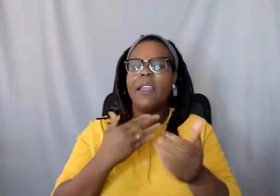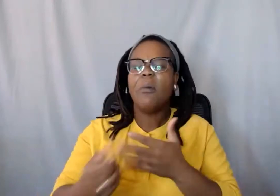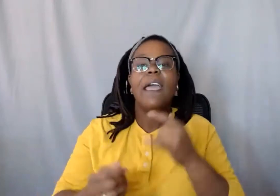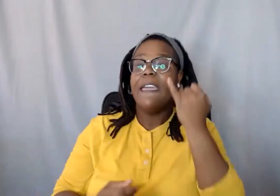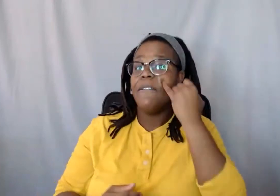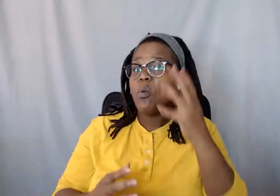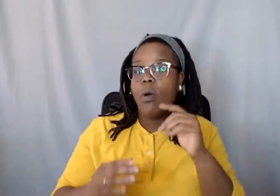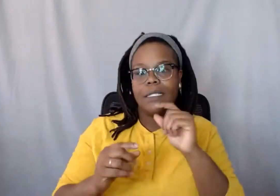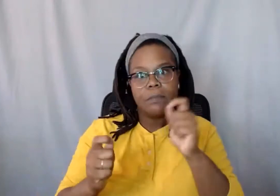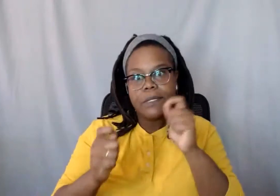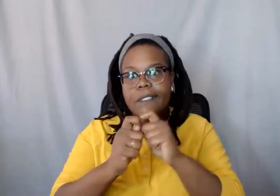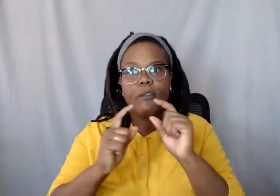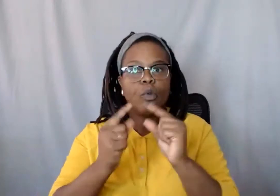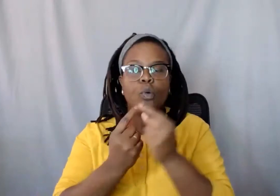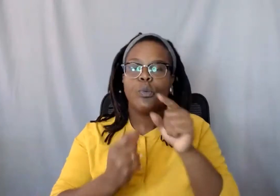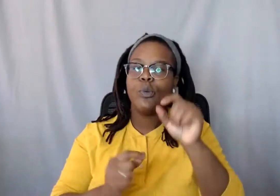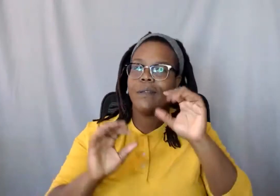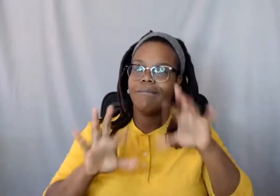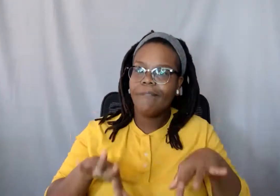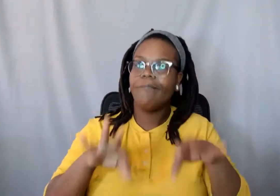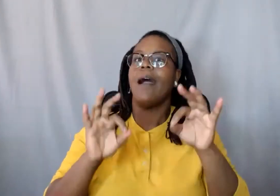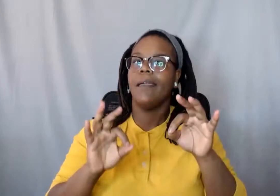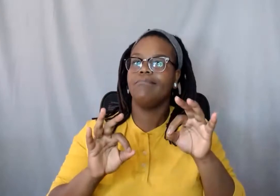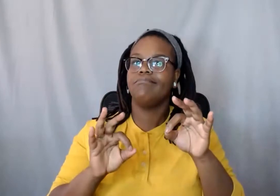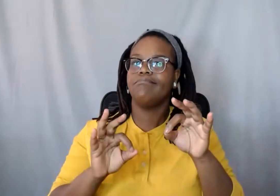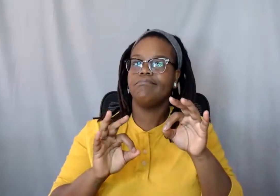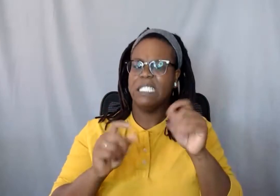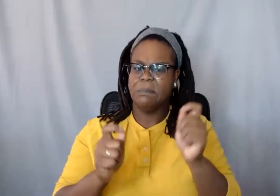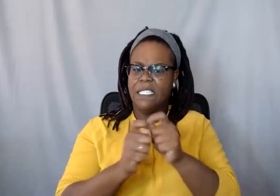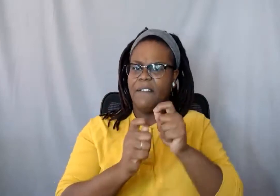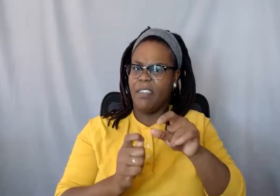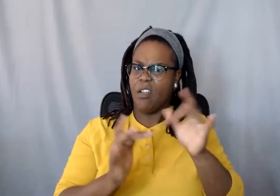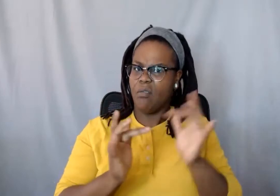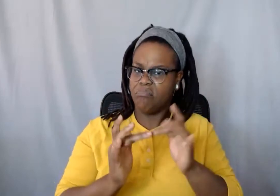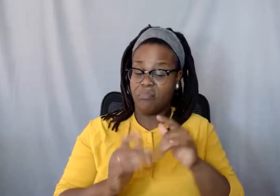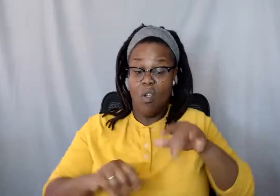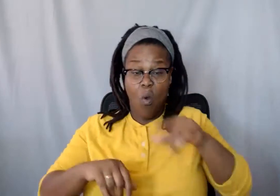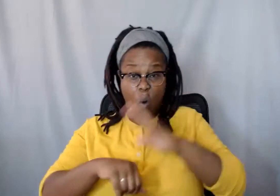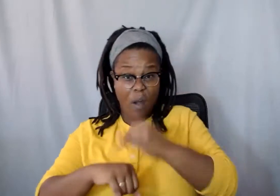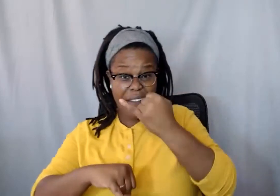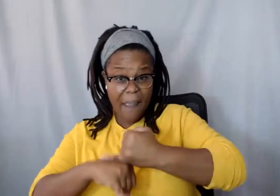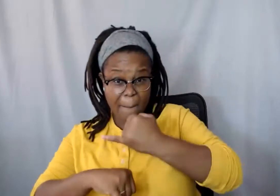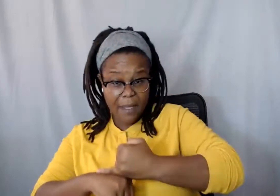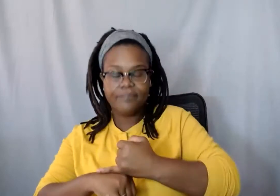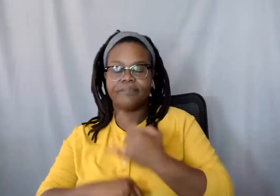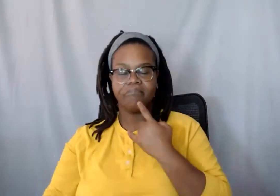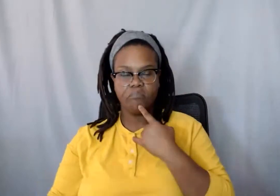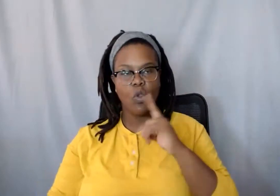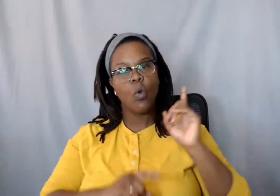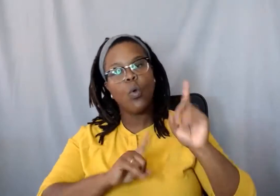ways you can find information about diversity. And on campus, I would say that going to different groups, like if want